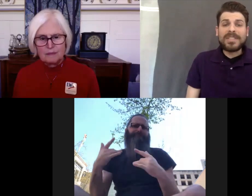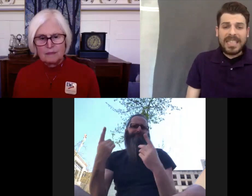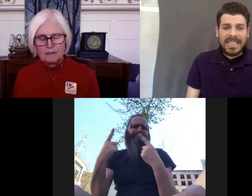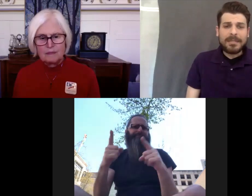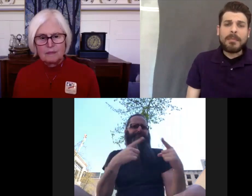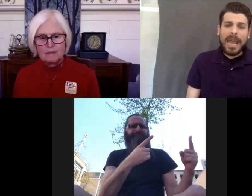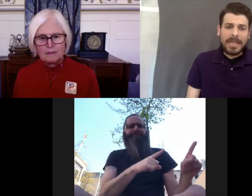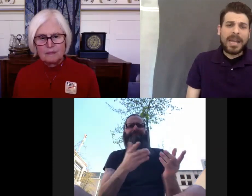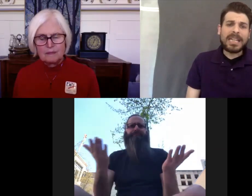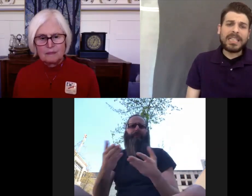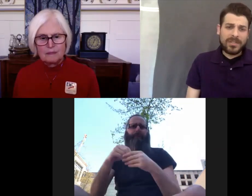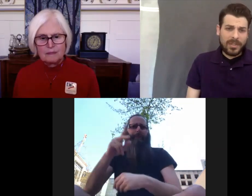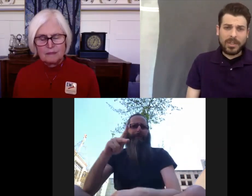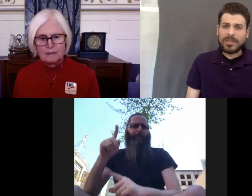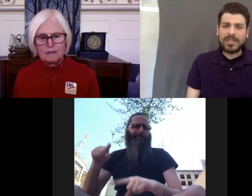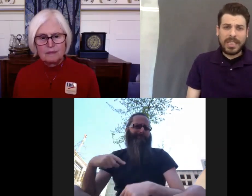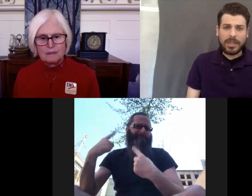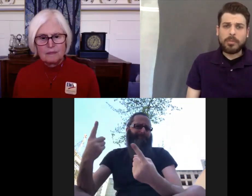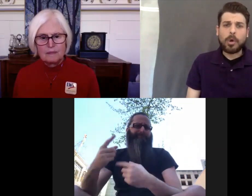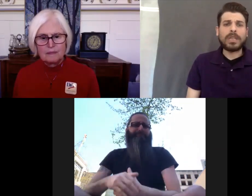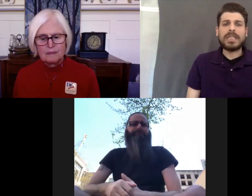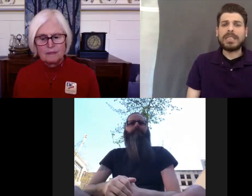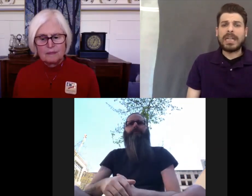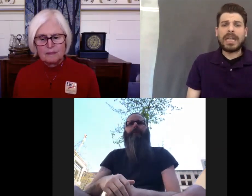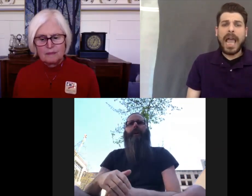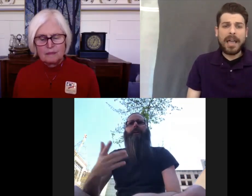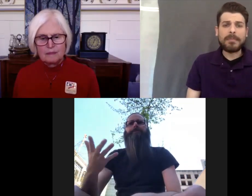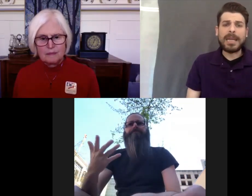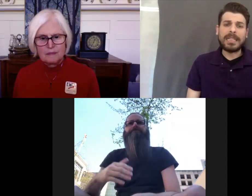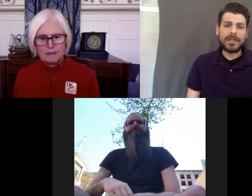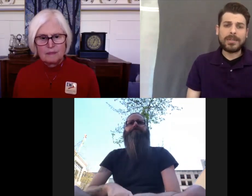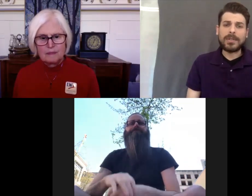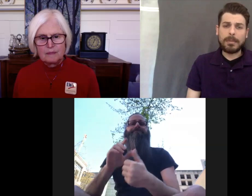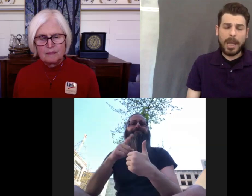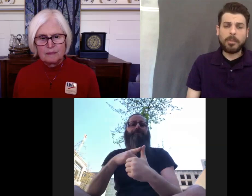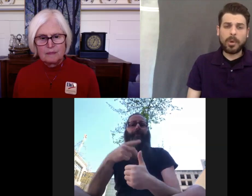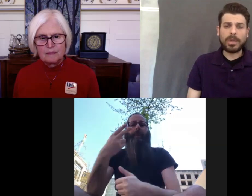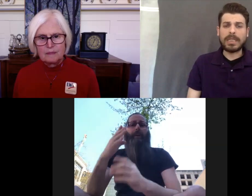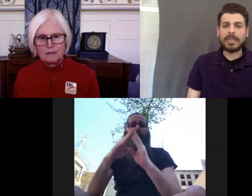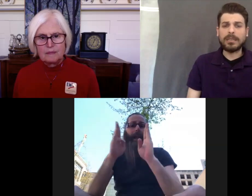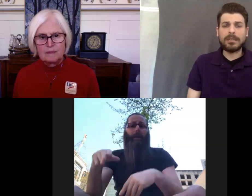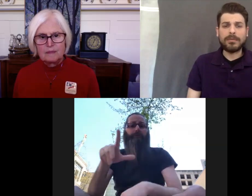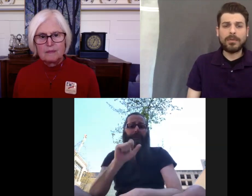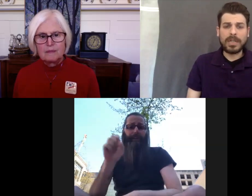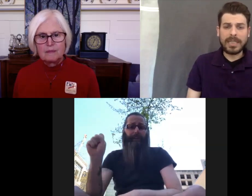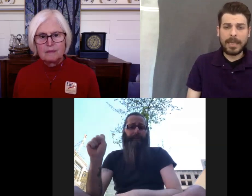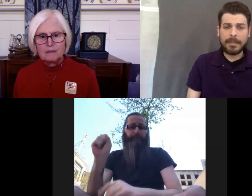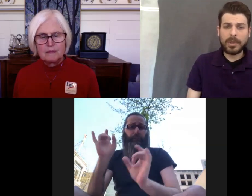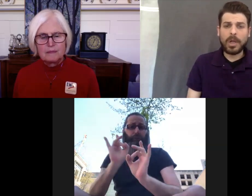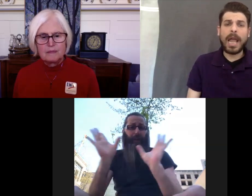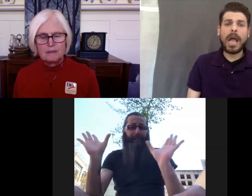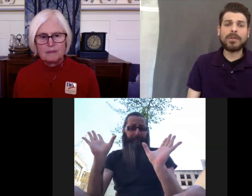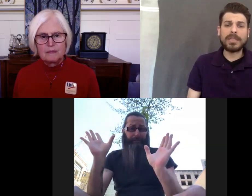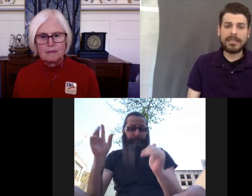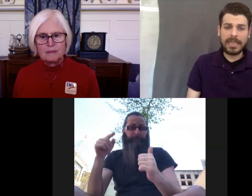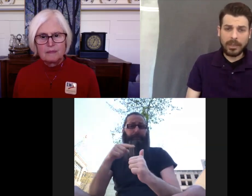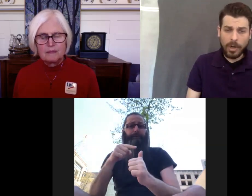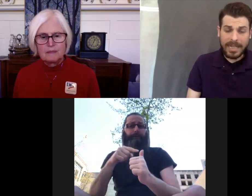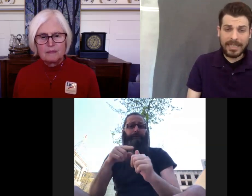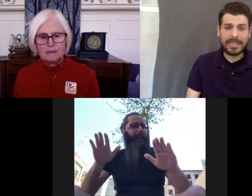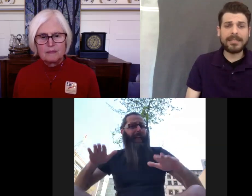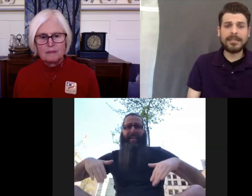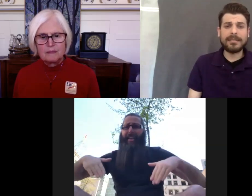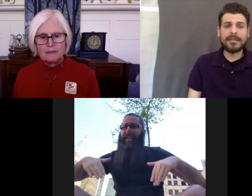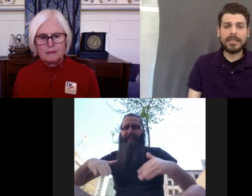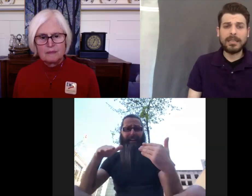I've seen many, many concerns here in Portland and have many concerns about Portland. For example, our houseless